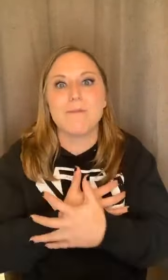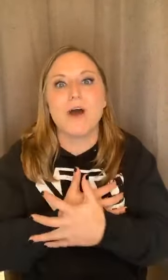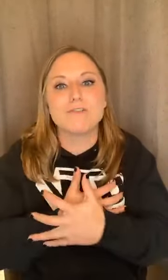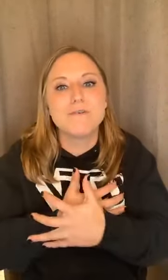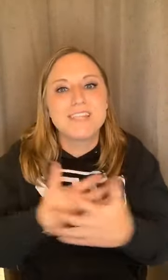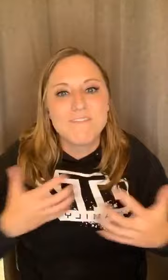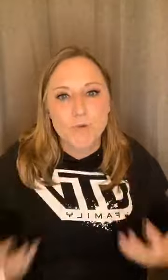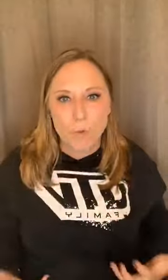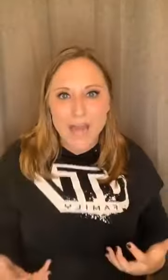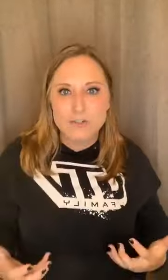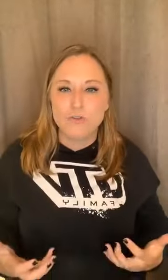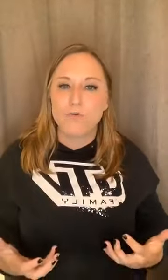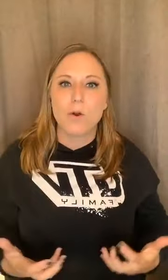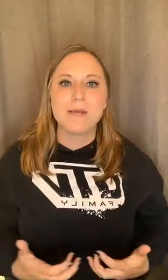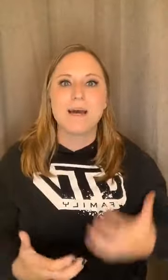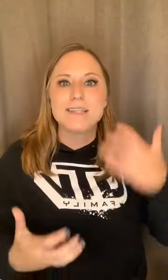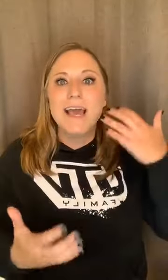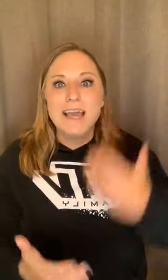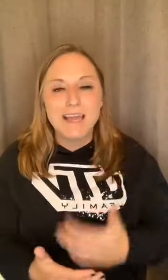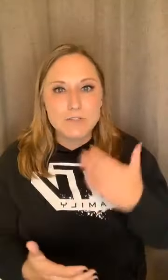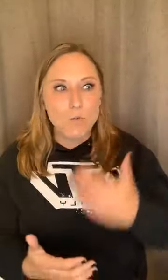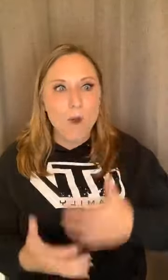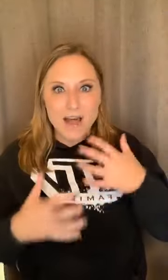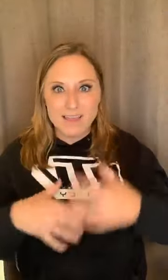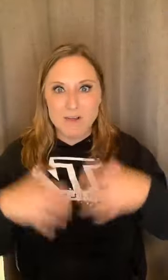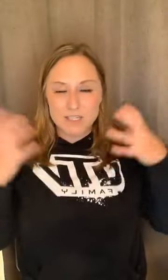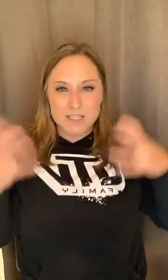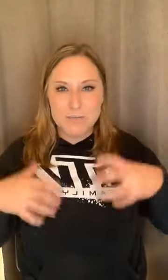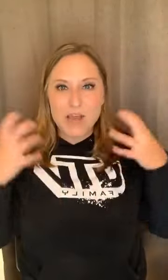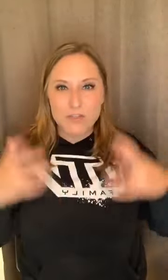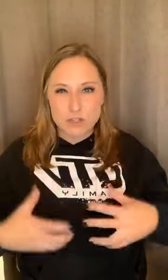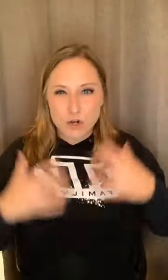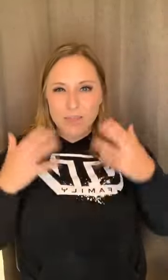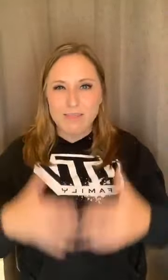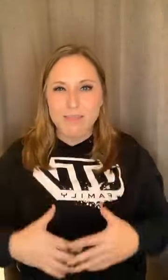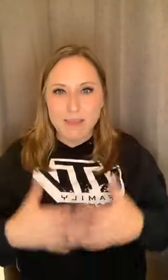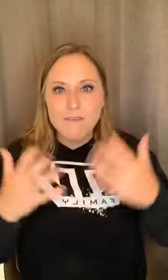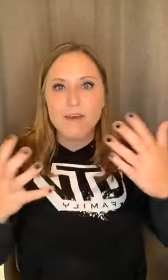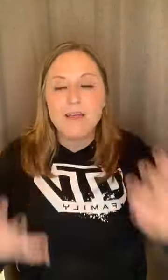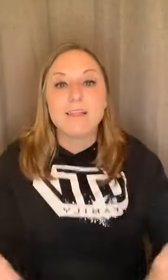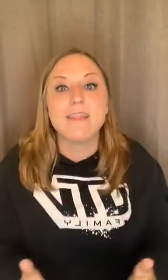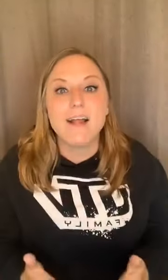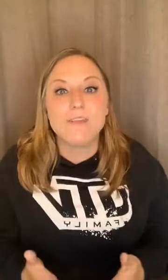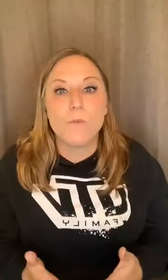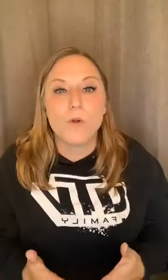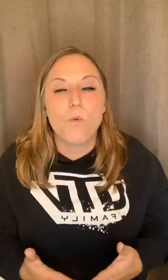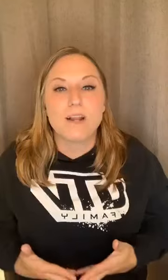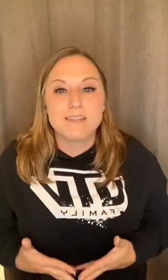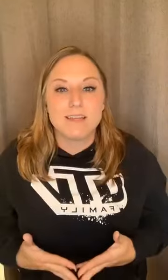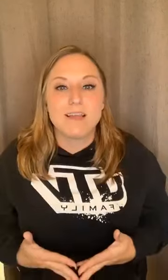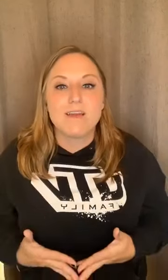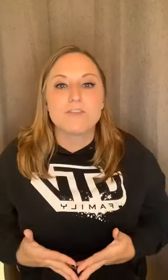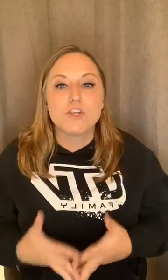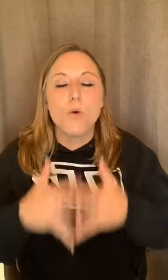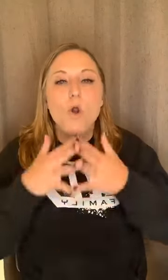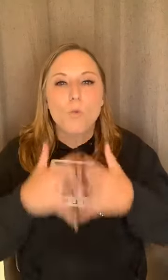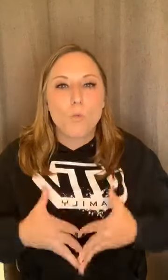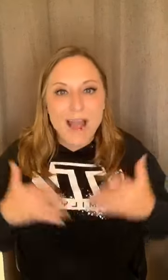We also have to give gratitude for it because it is what allows us to be on this earth and live the life that we are wanting to live. So write